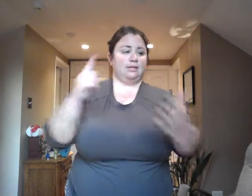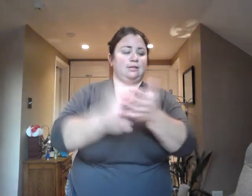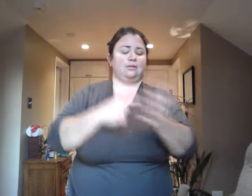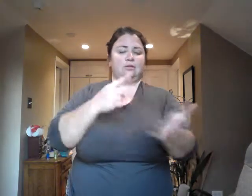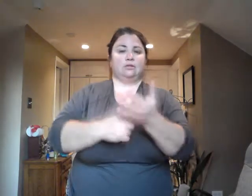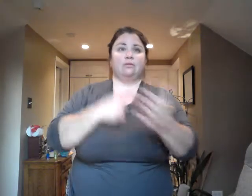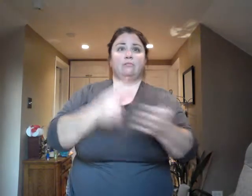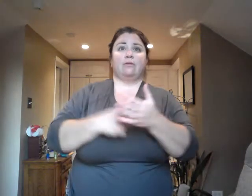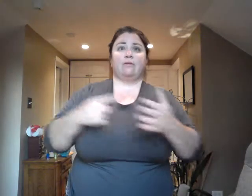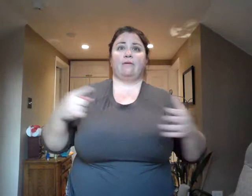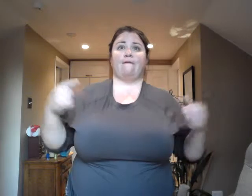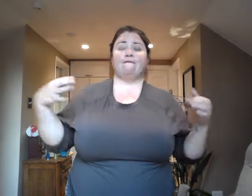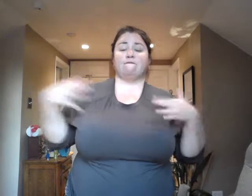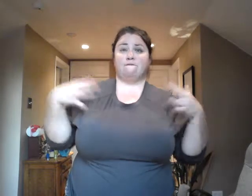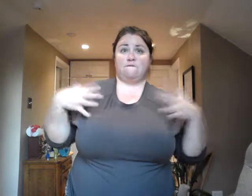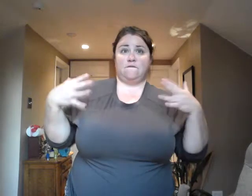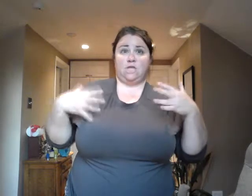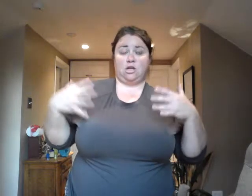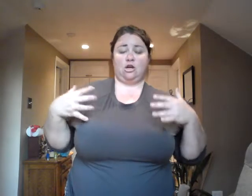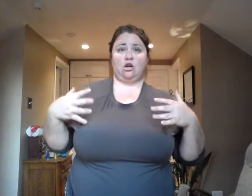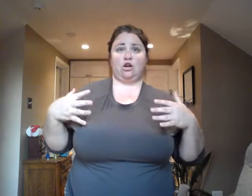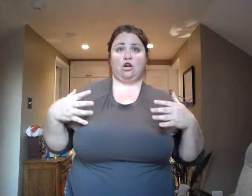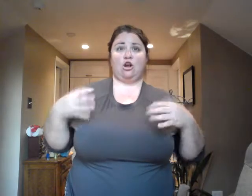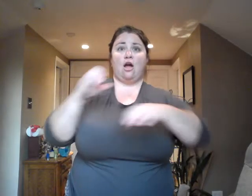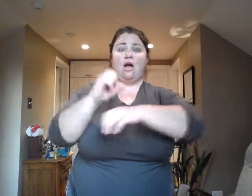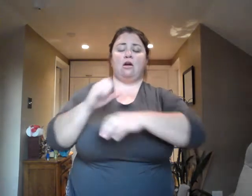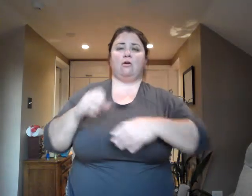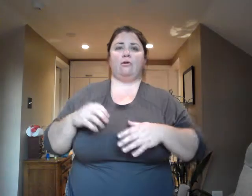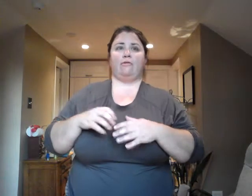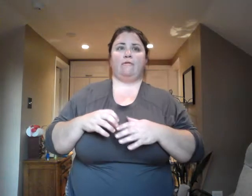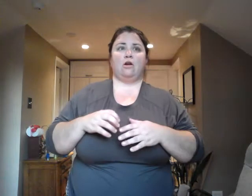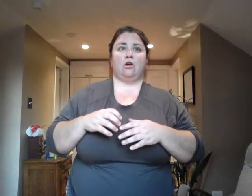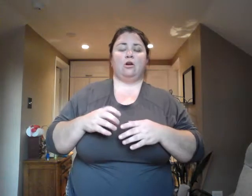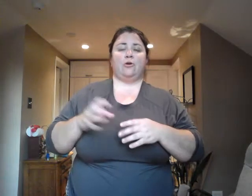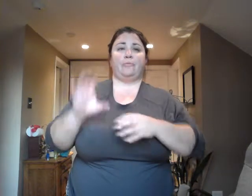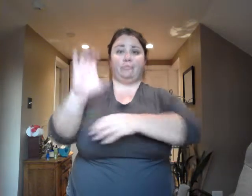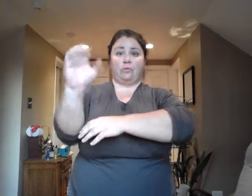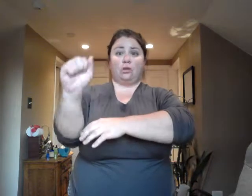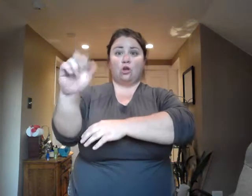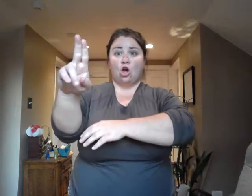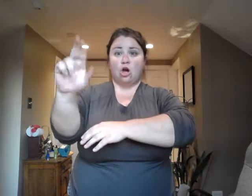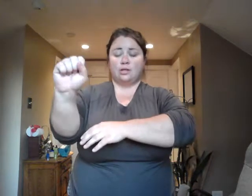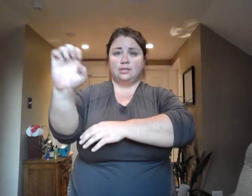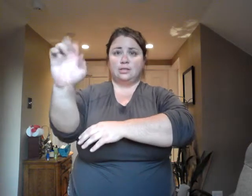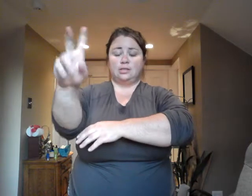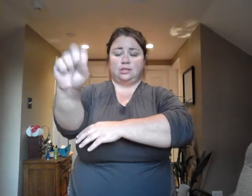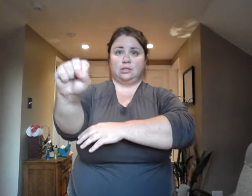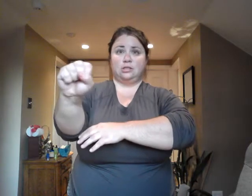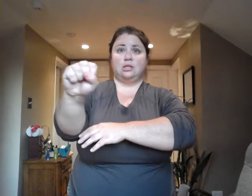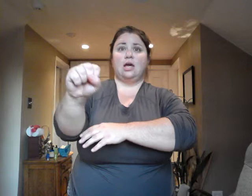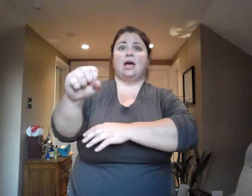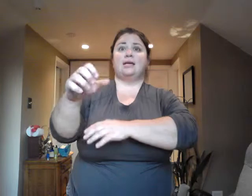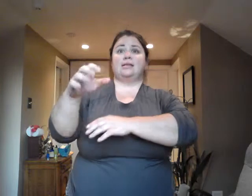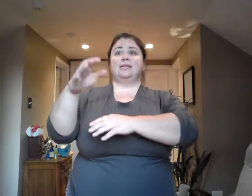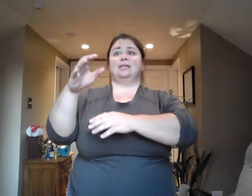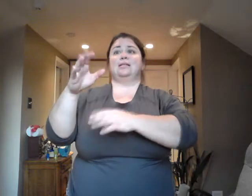induces enough self-doubt that it actually prevents us from moving ahead. We allow the fear to